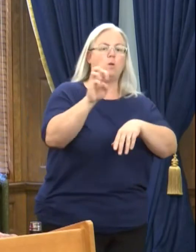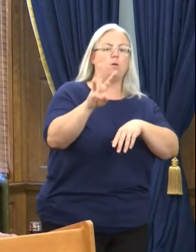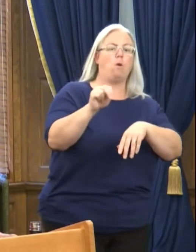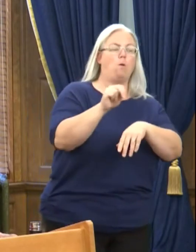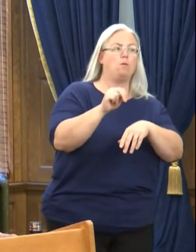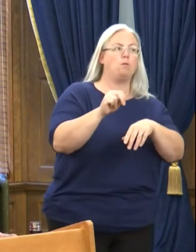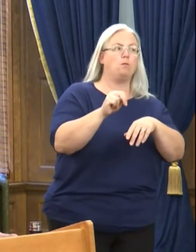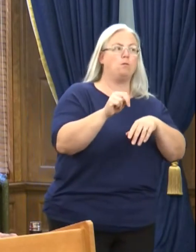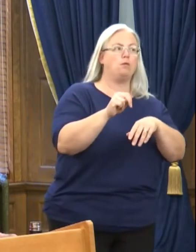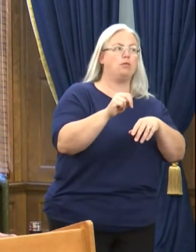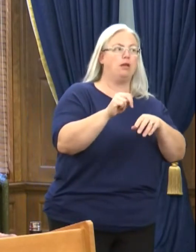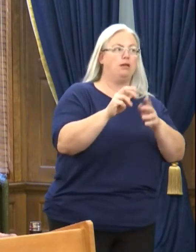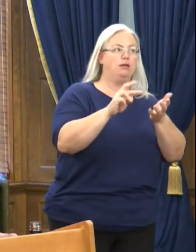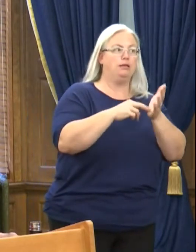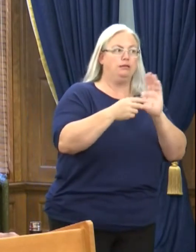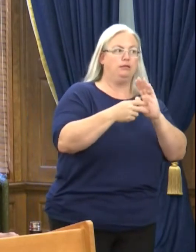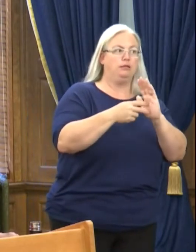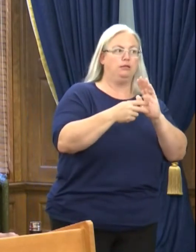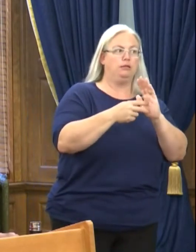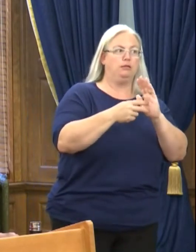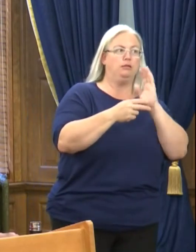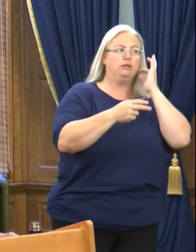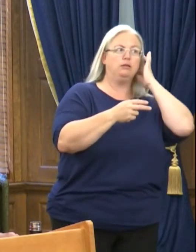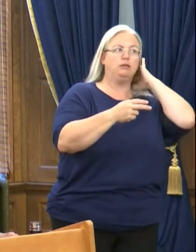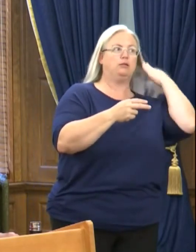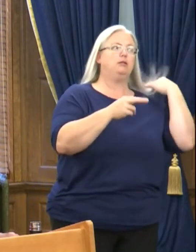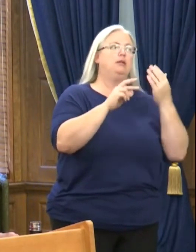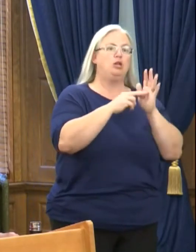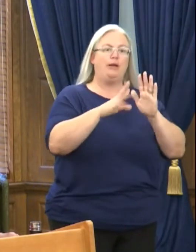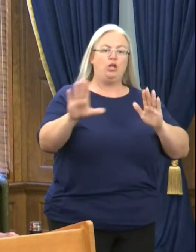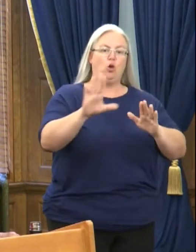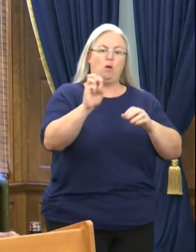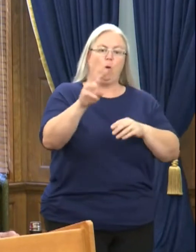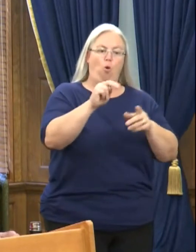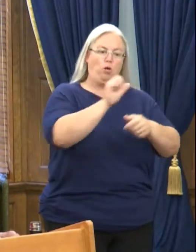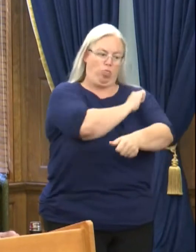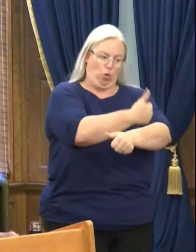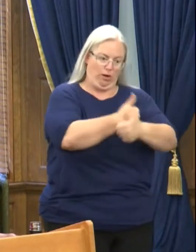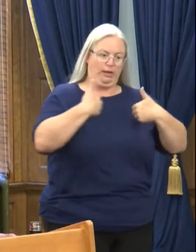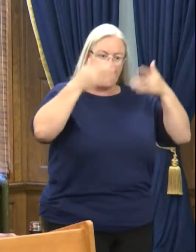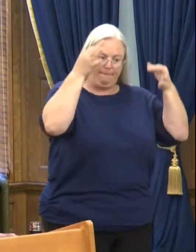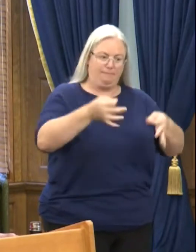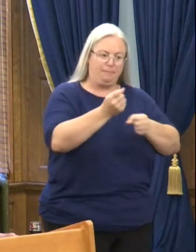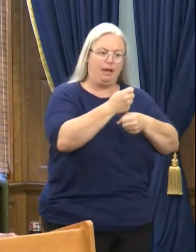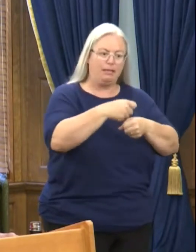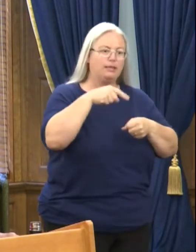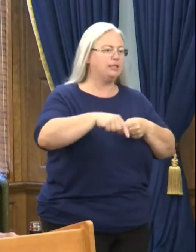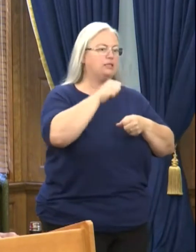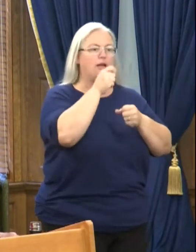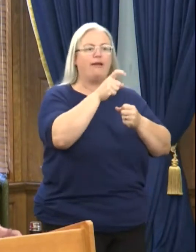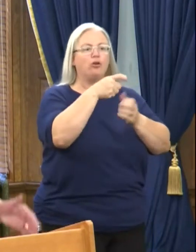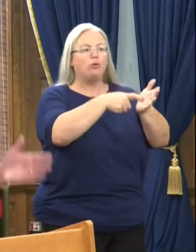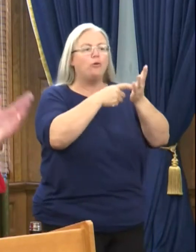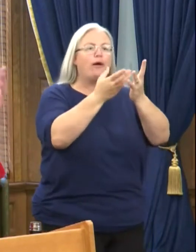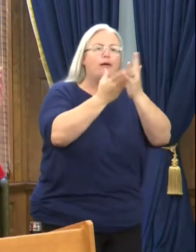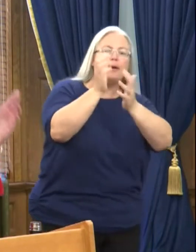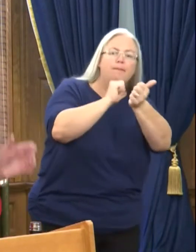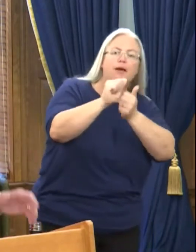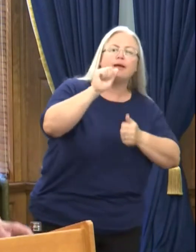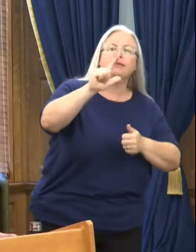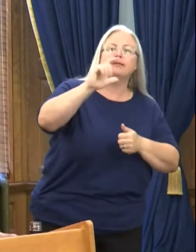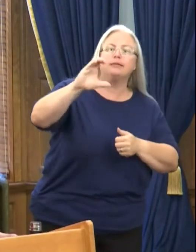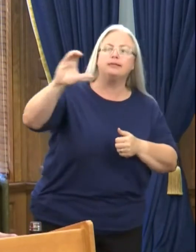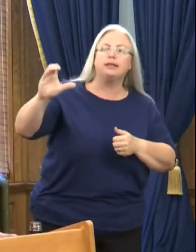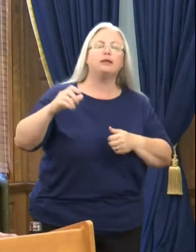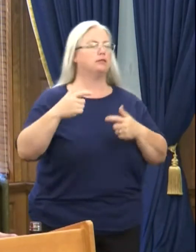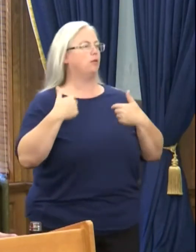Pardon me? There's nothing here you said they'd have to run to the LCC. No, I have authority to, you know, put in